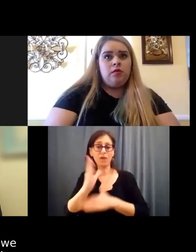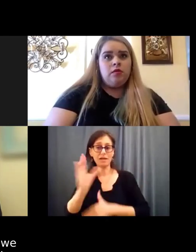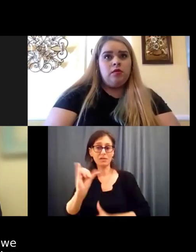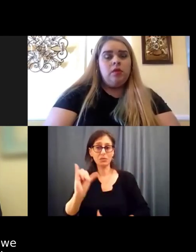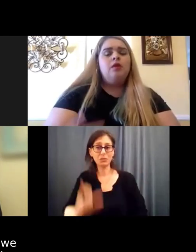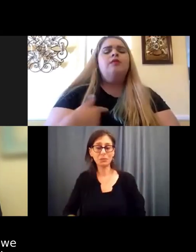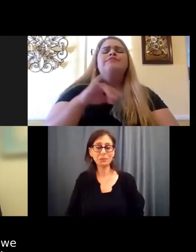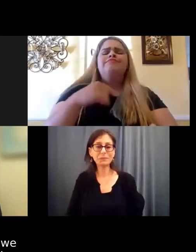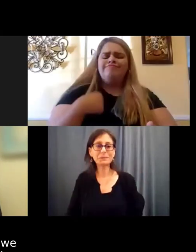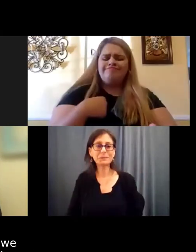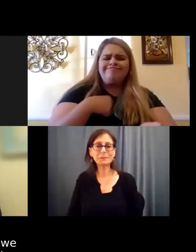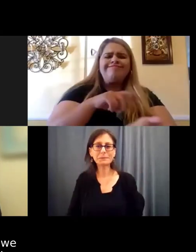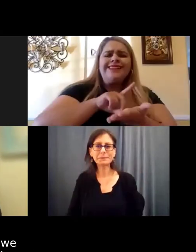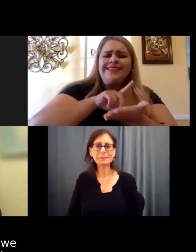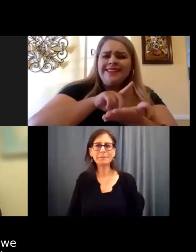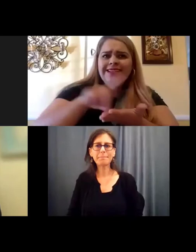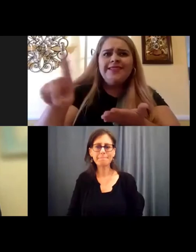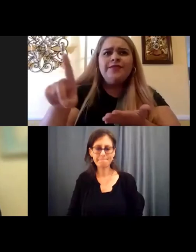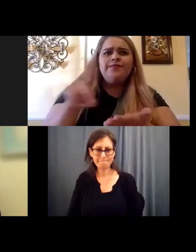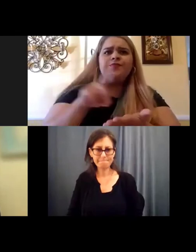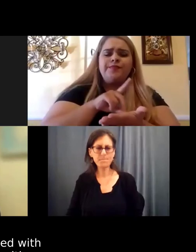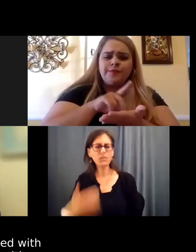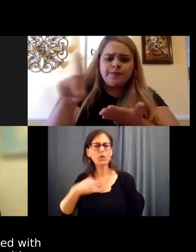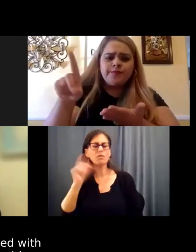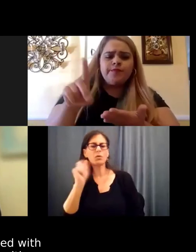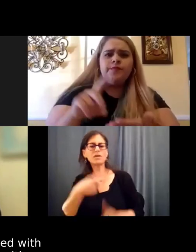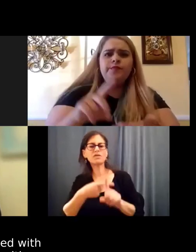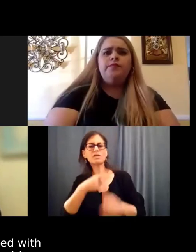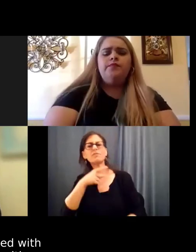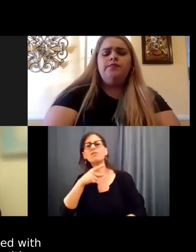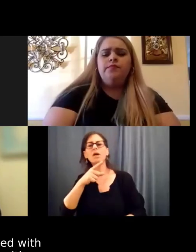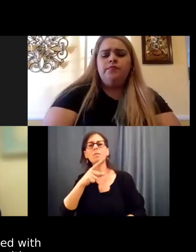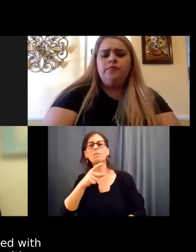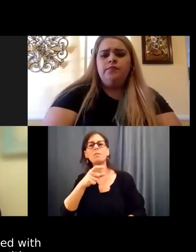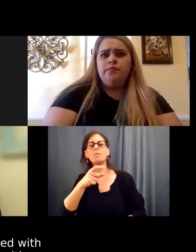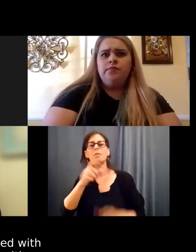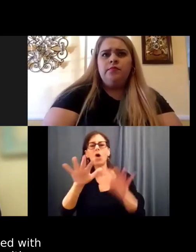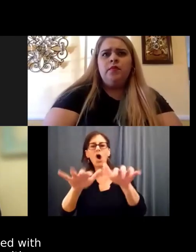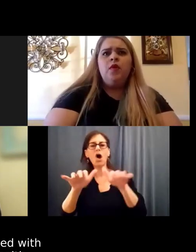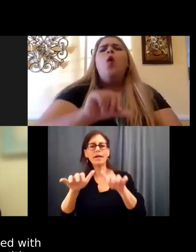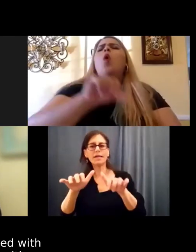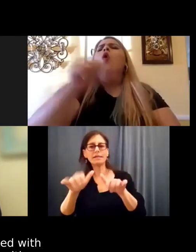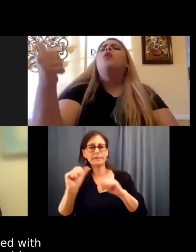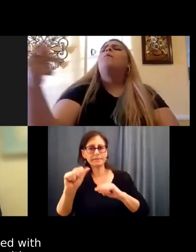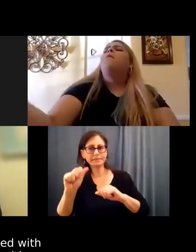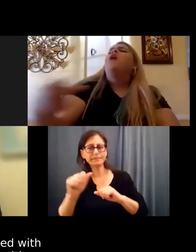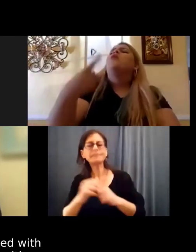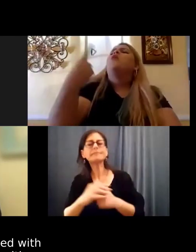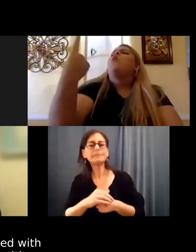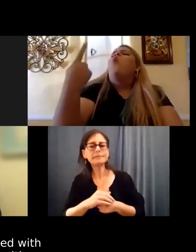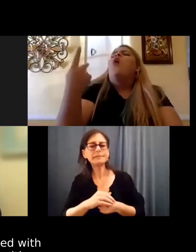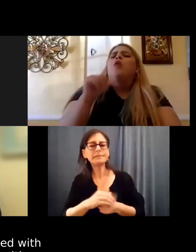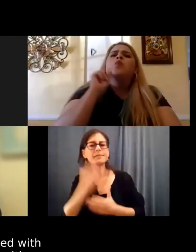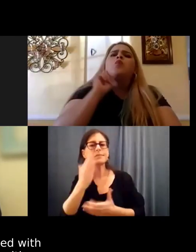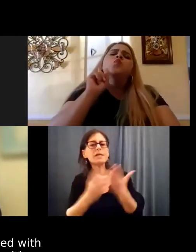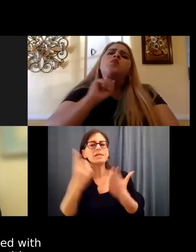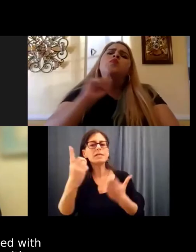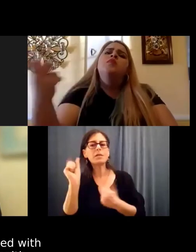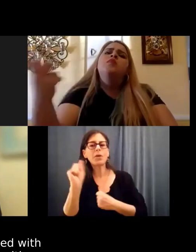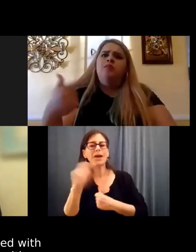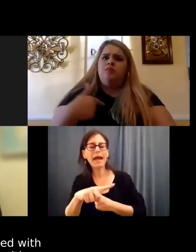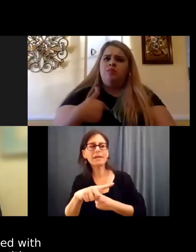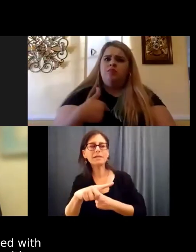So I think we have an audience question, Adjana? Yes. So someone asked,